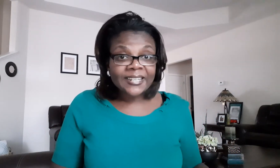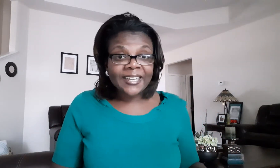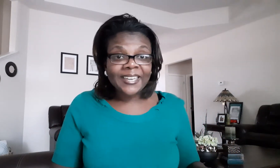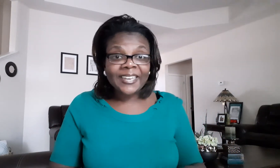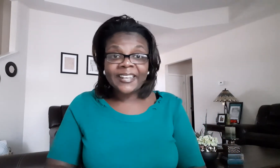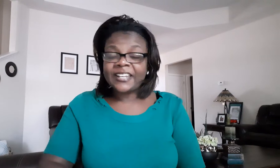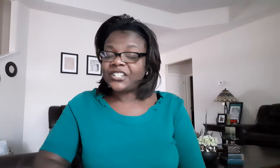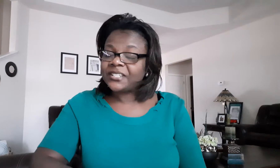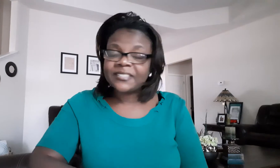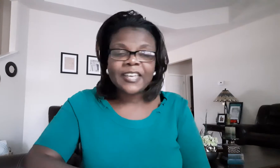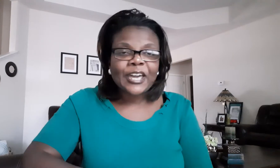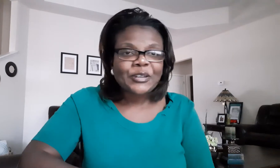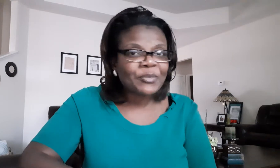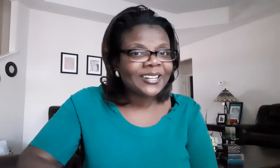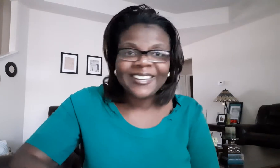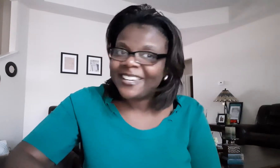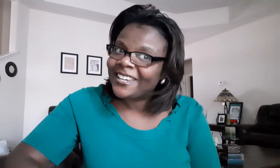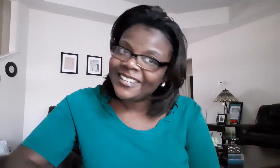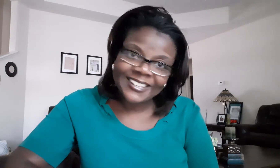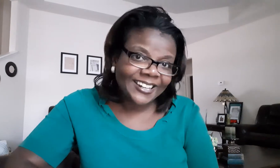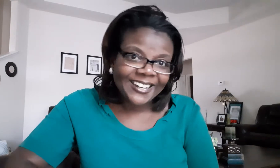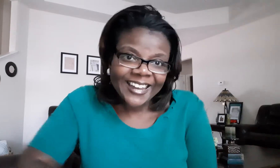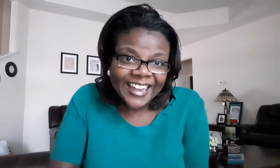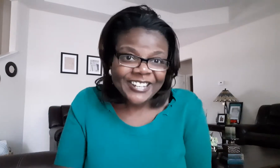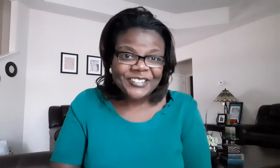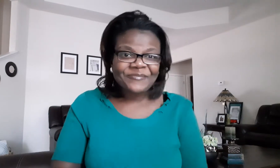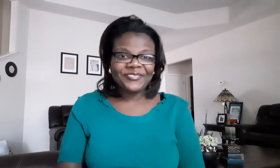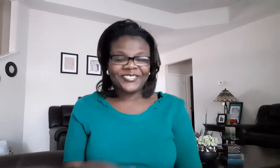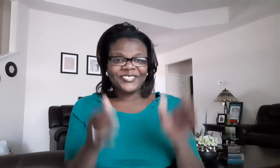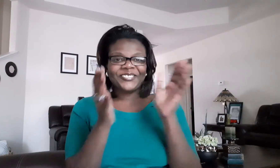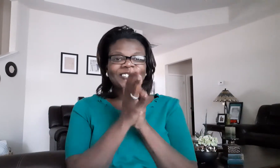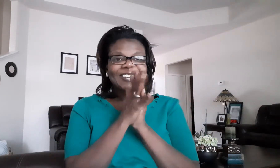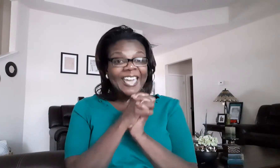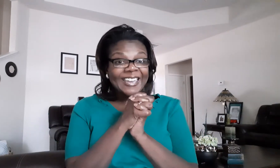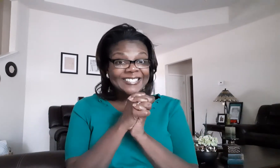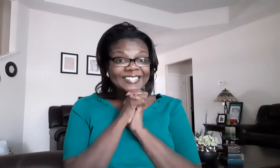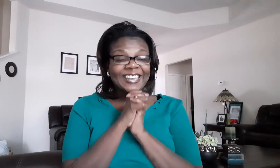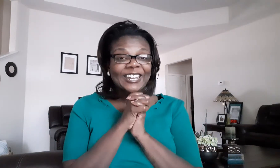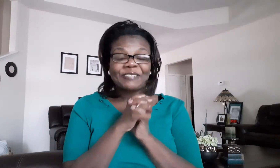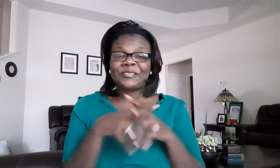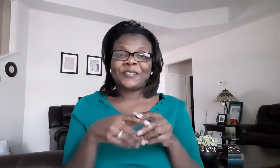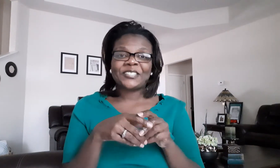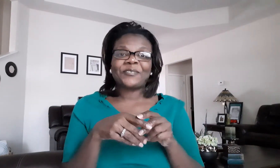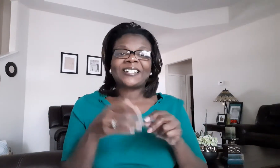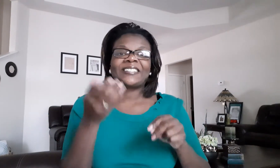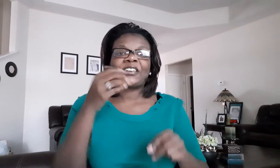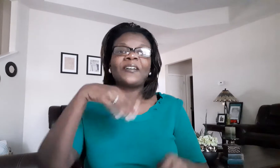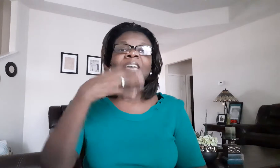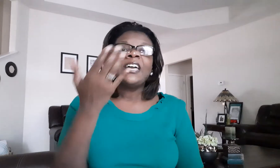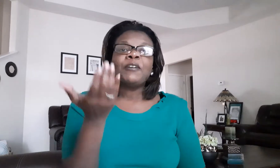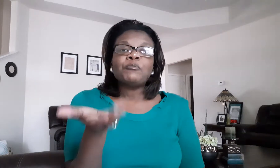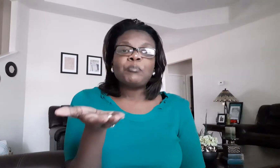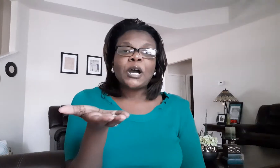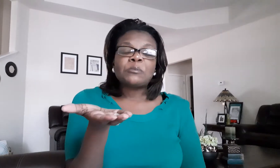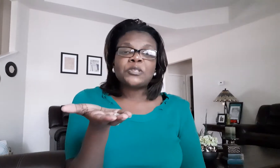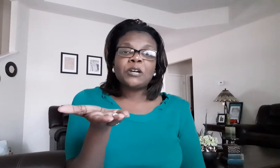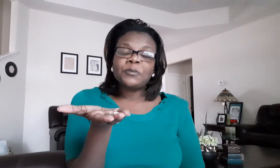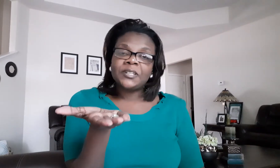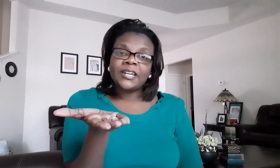jesus died but he got up yes he got up he resurrected so palms up with the non